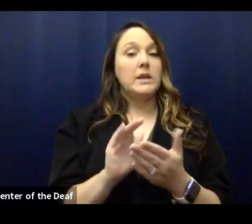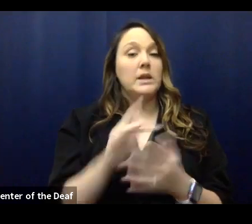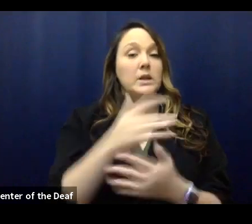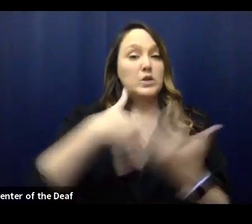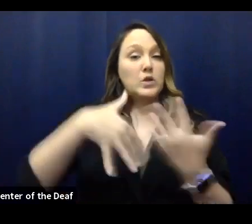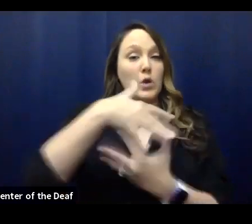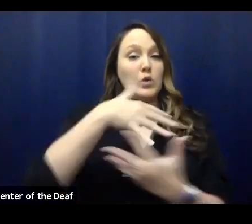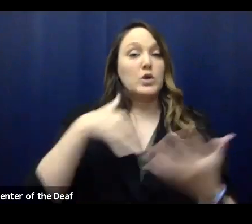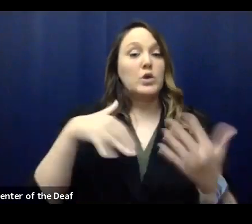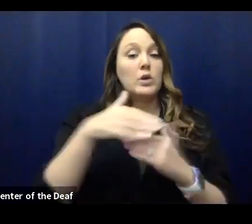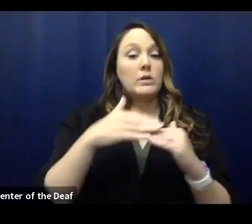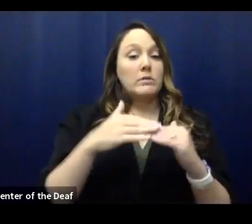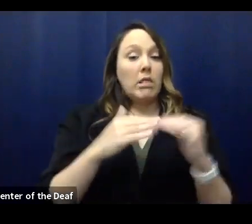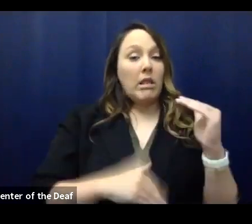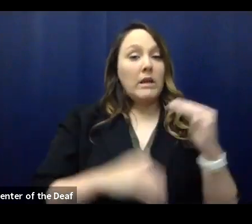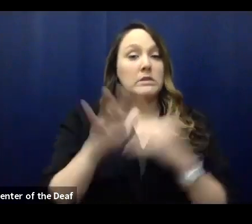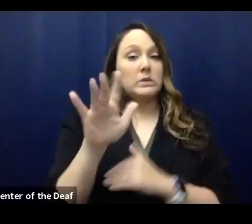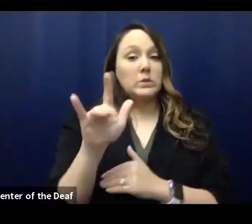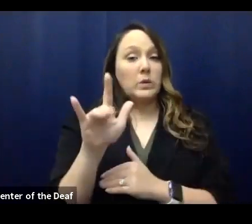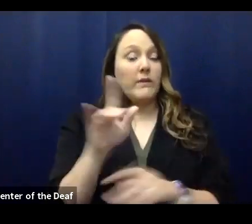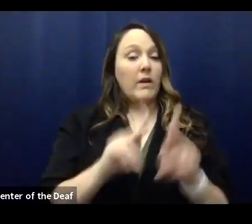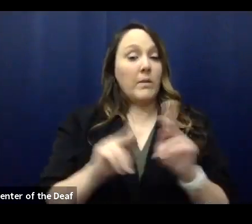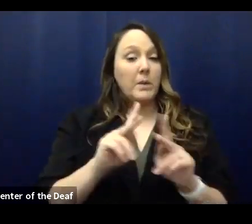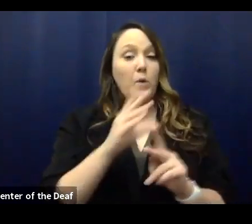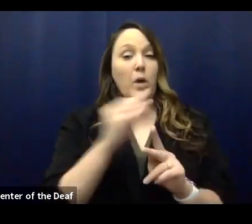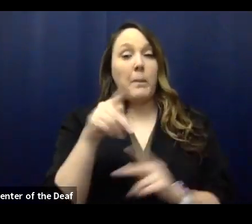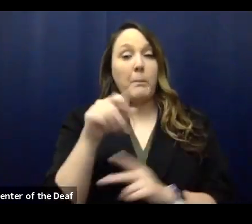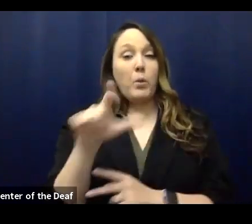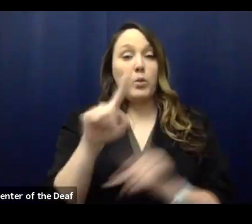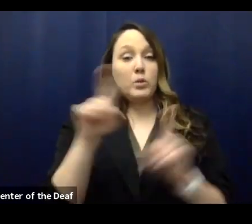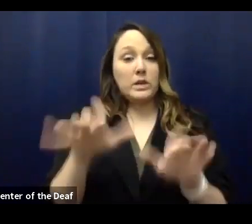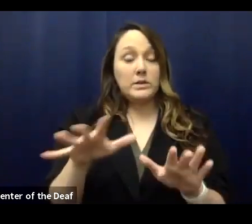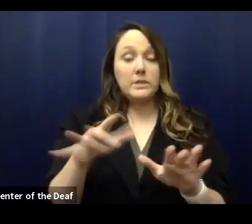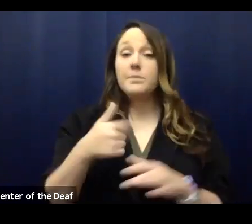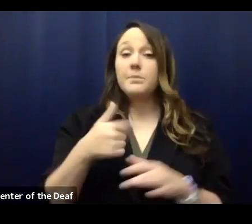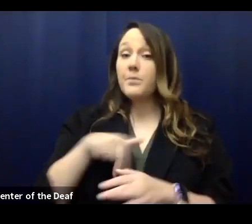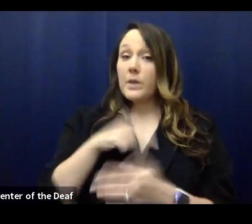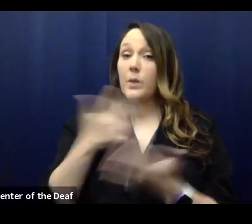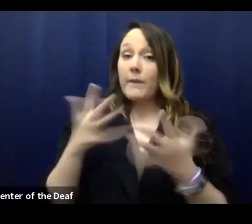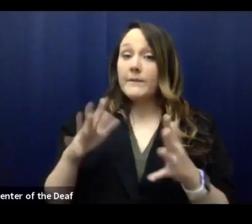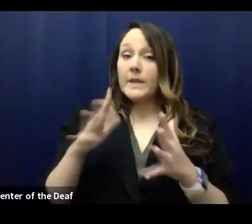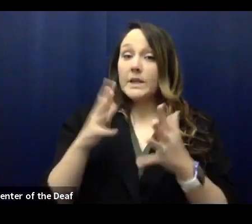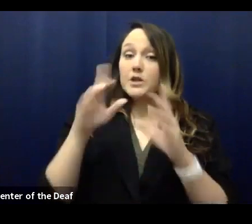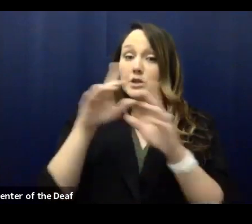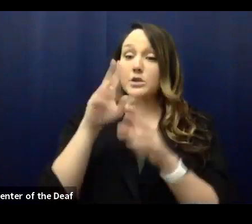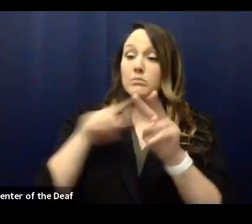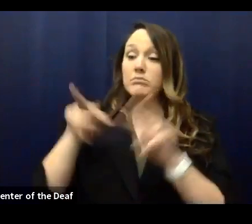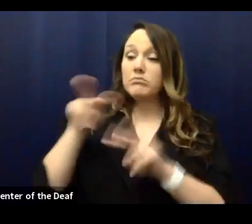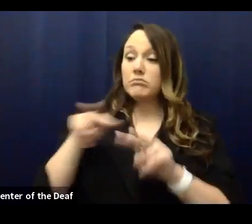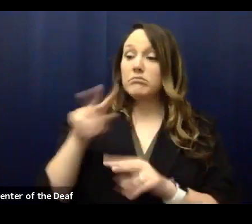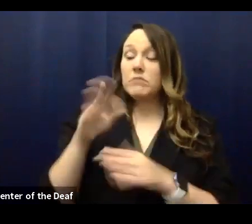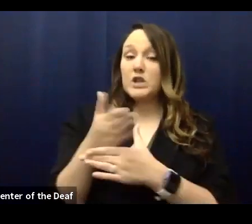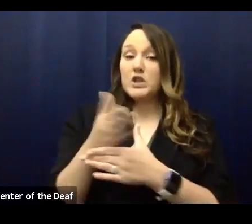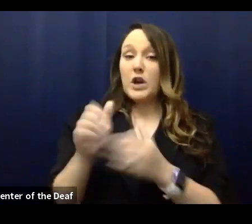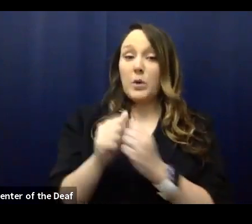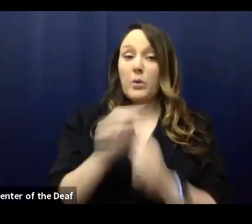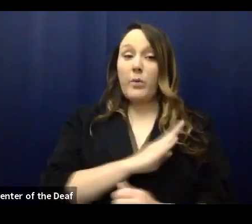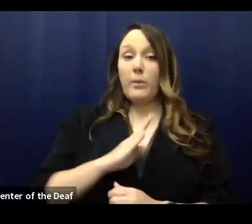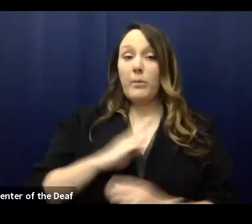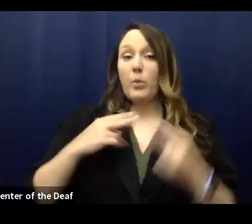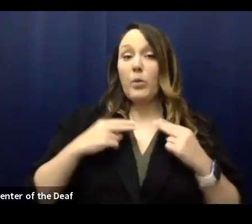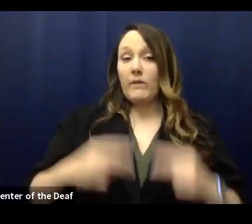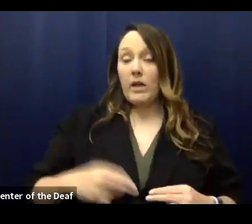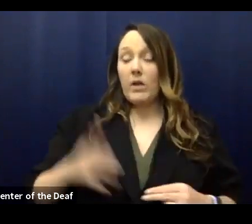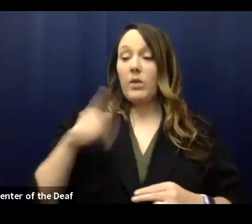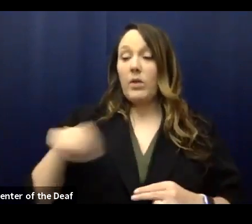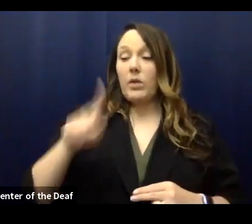people and use pooled testing? So we have looked at that and shared it with Board of Health who will review it